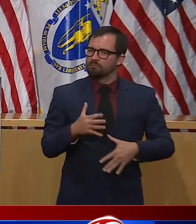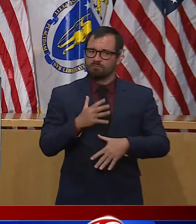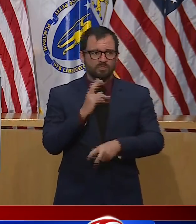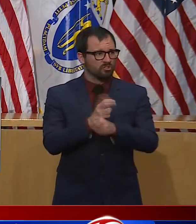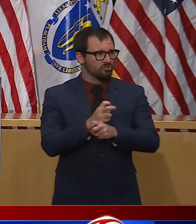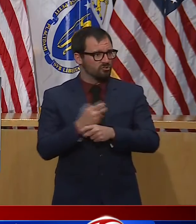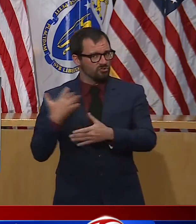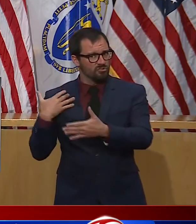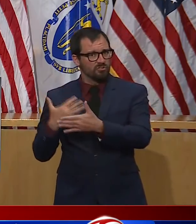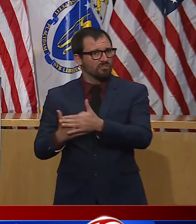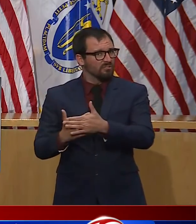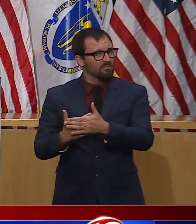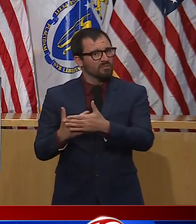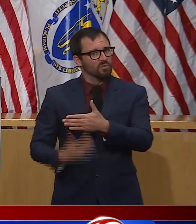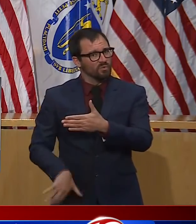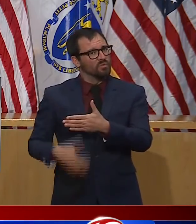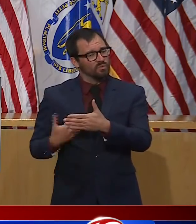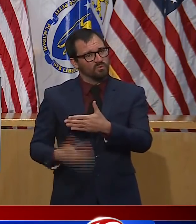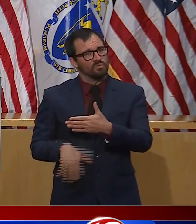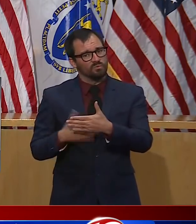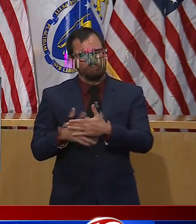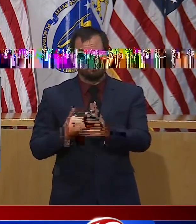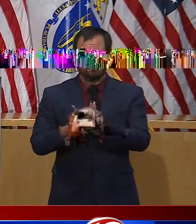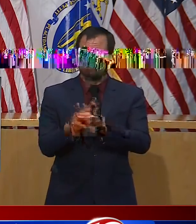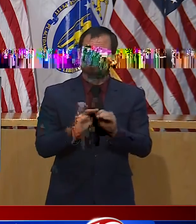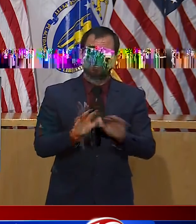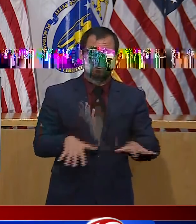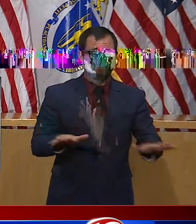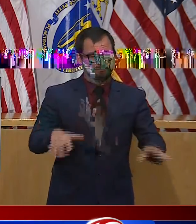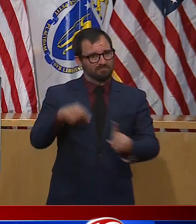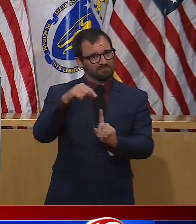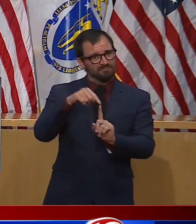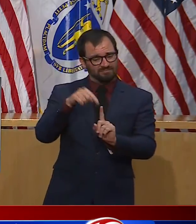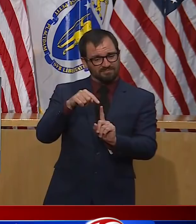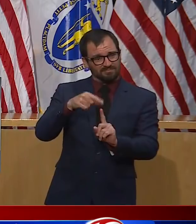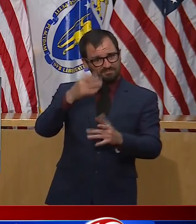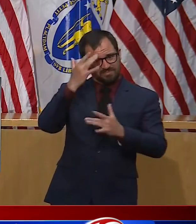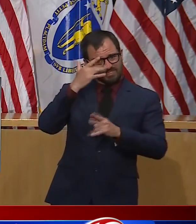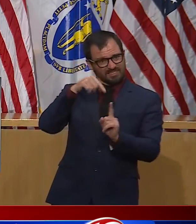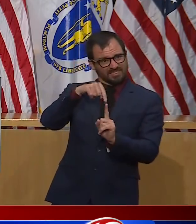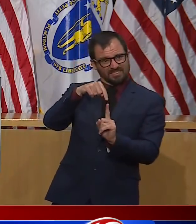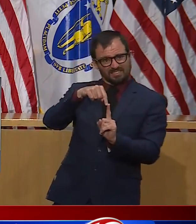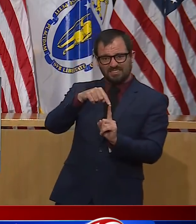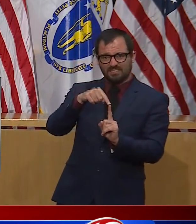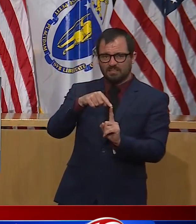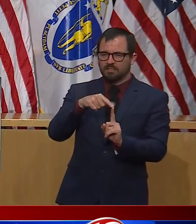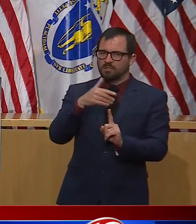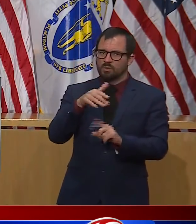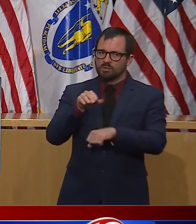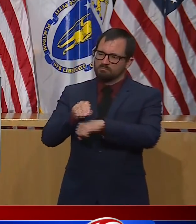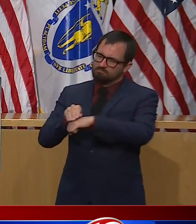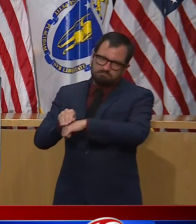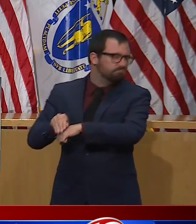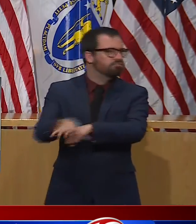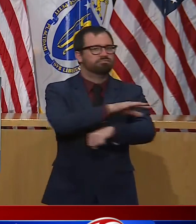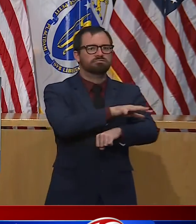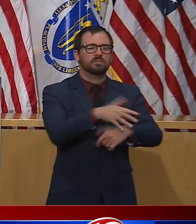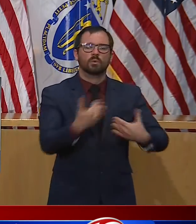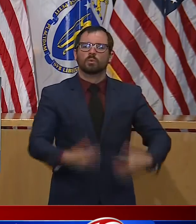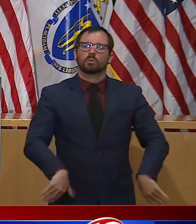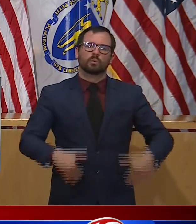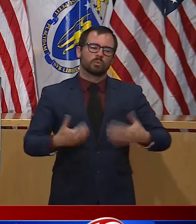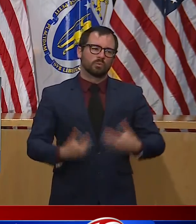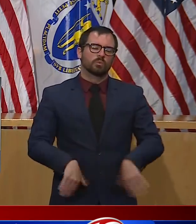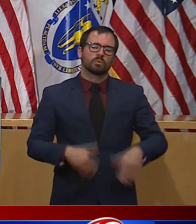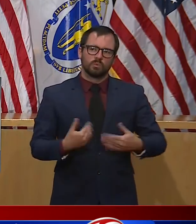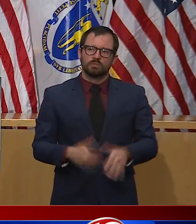on many of us is staggering. But the response, the fight, the millions